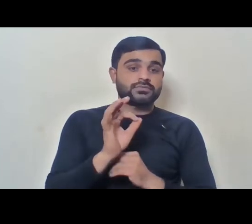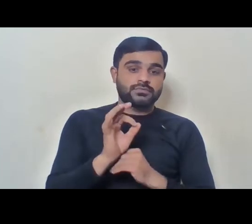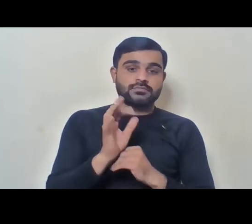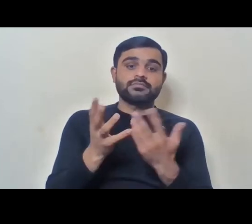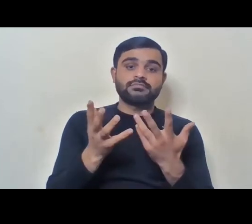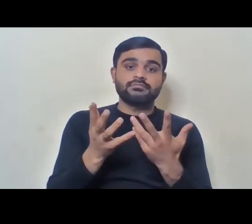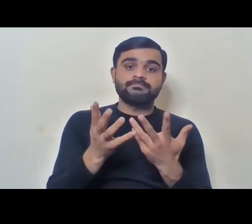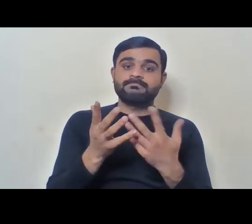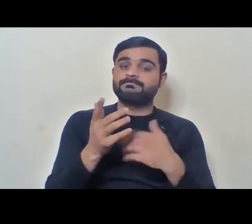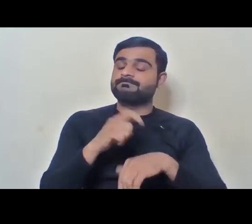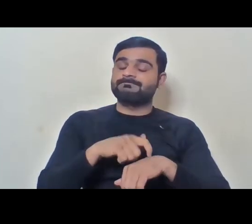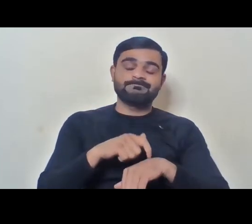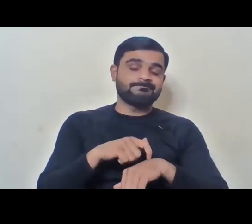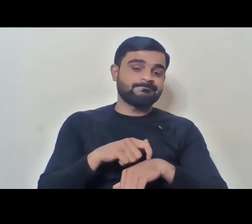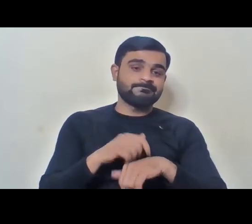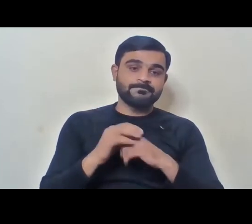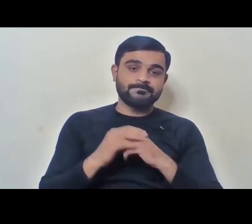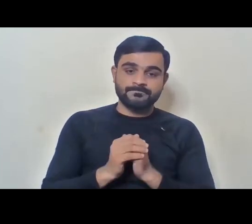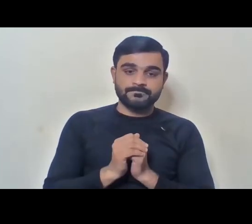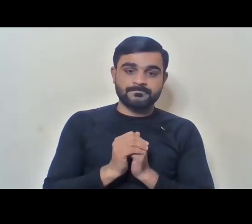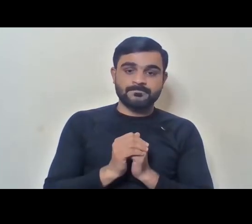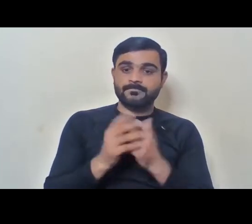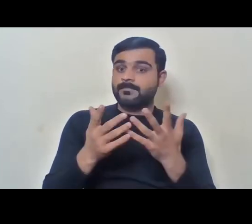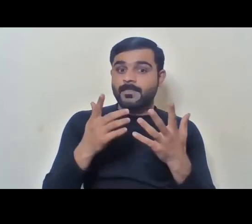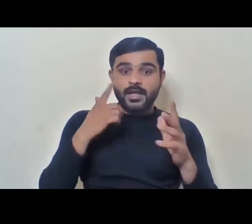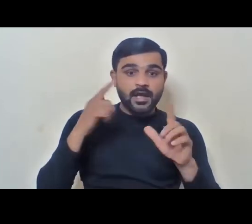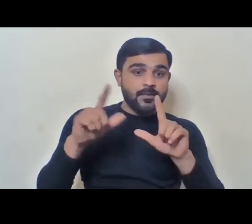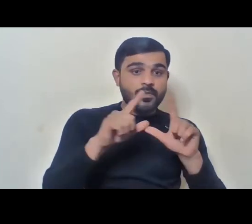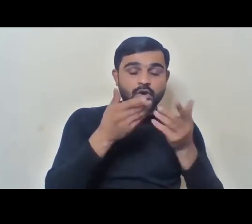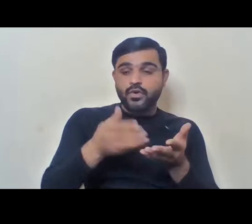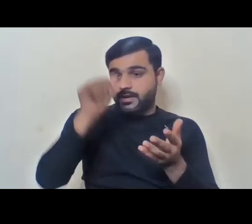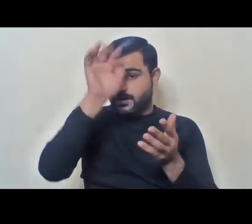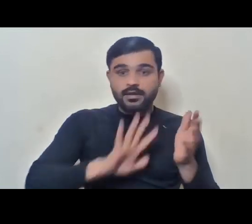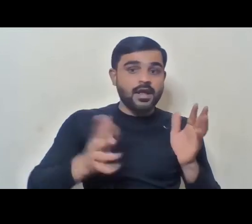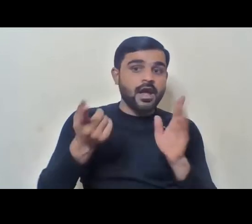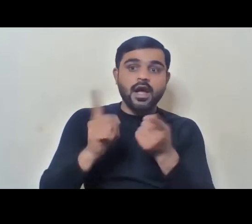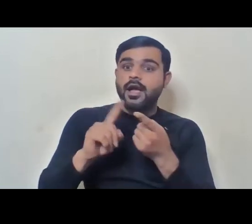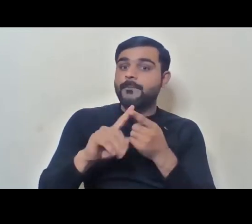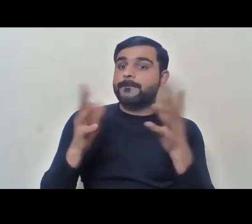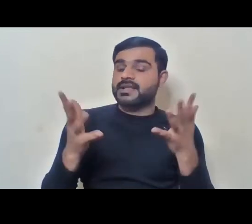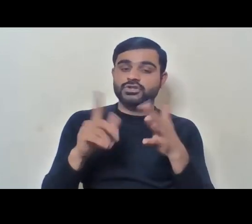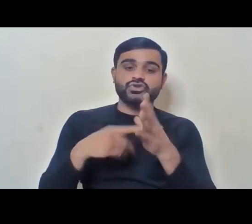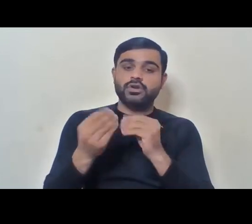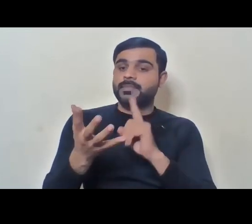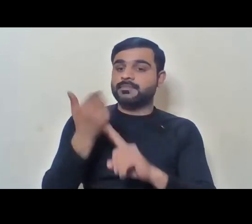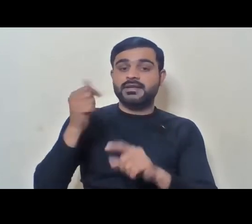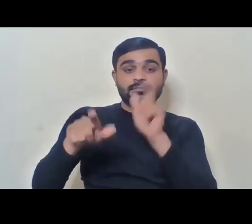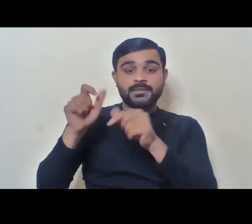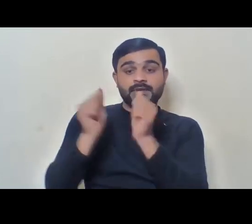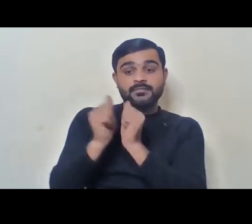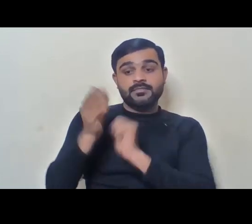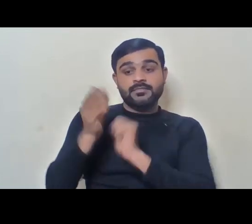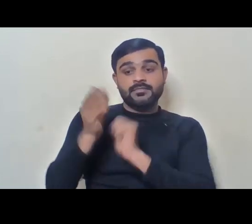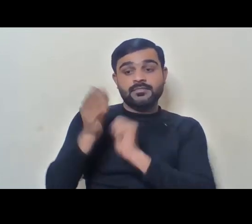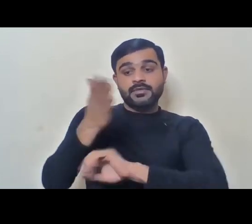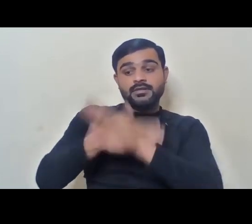bulk of the litigation that is happening in the country today on rights of persons with disabilities. So,